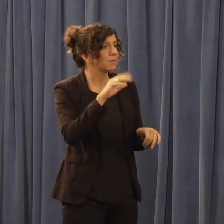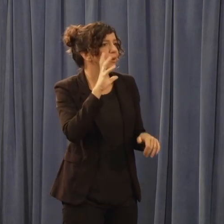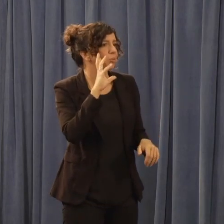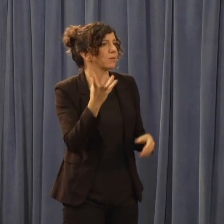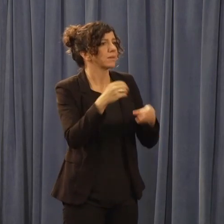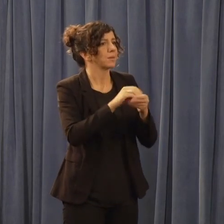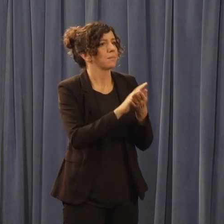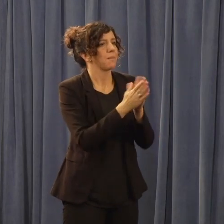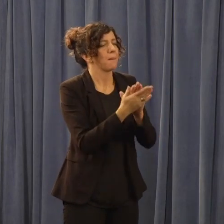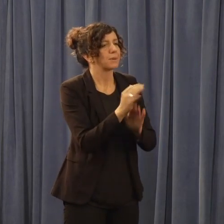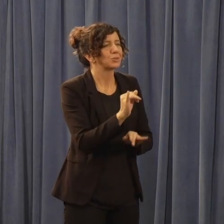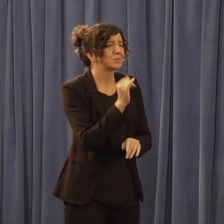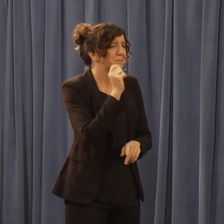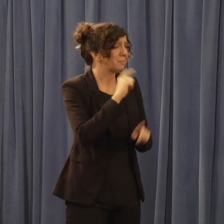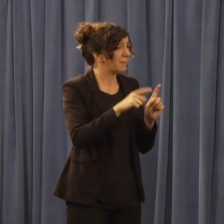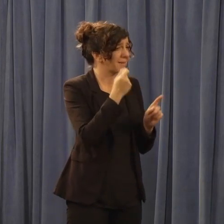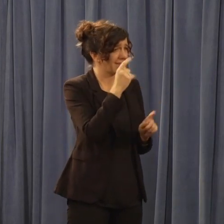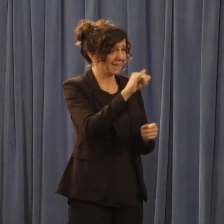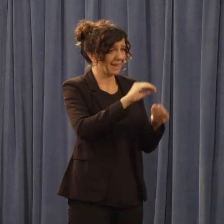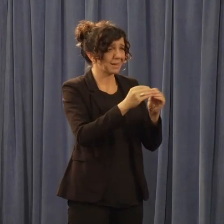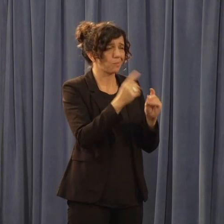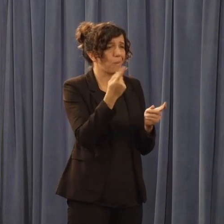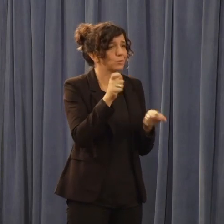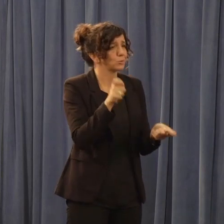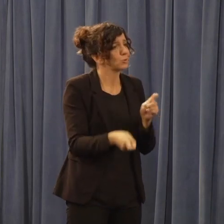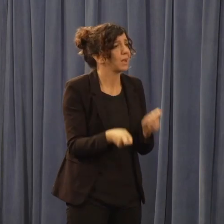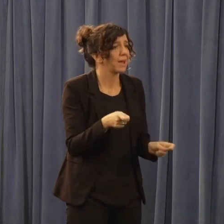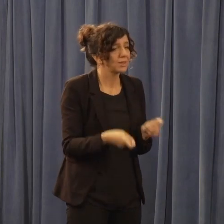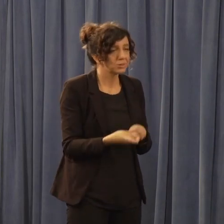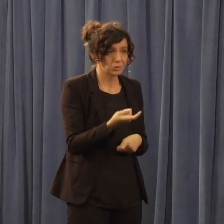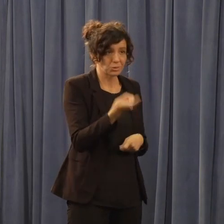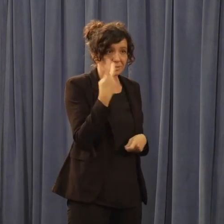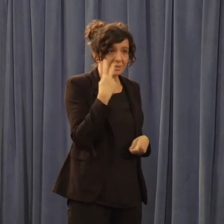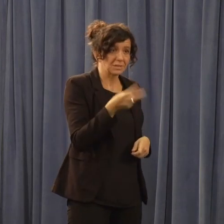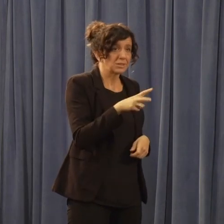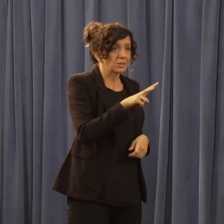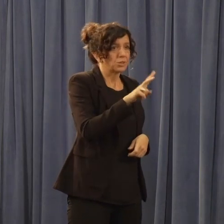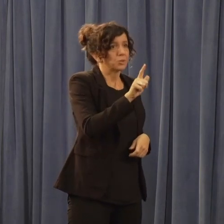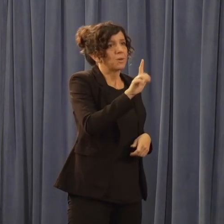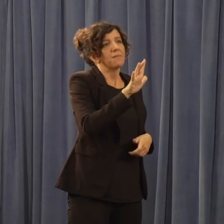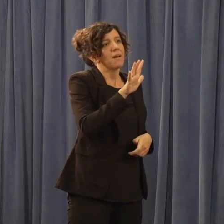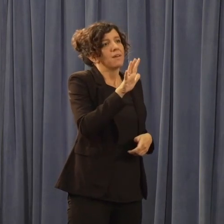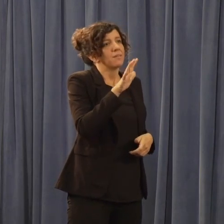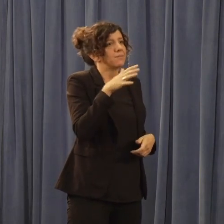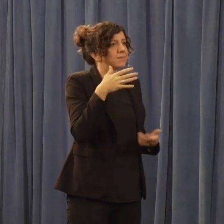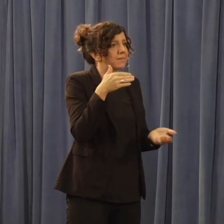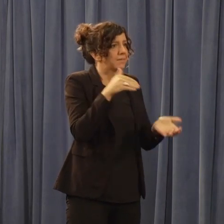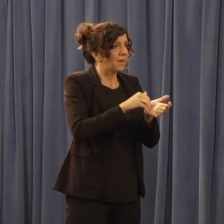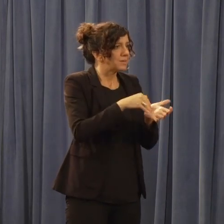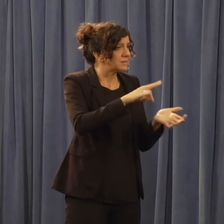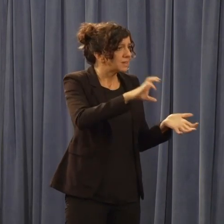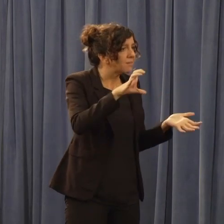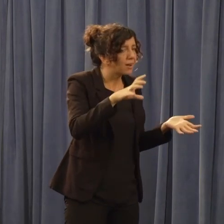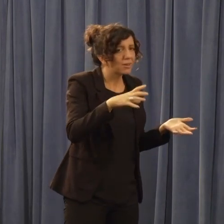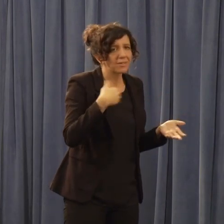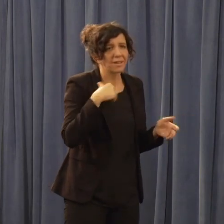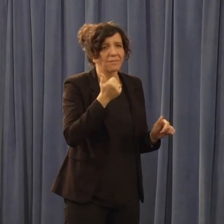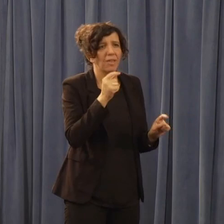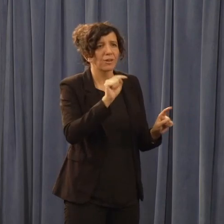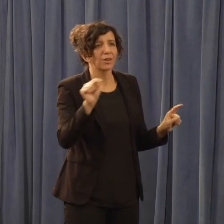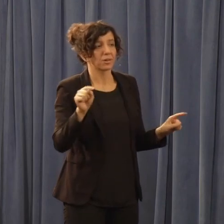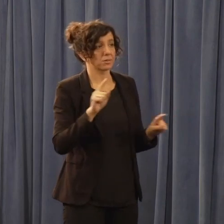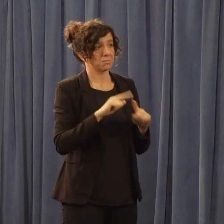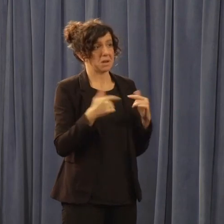that's a moving target. You've seen 25,700. I saw another report that was 28,000. I'm offering